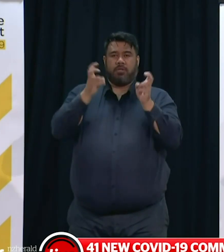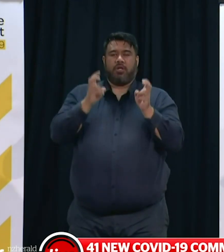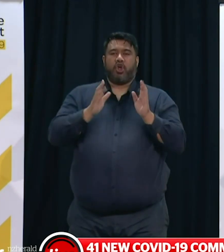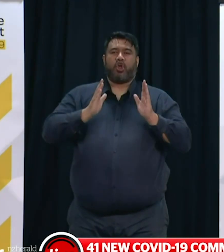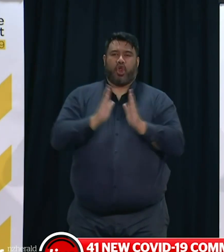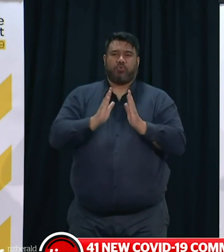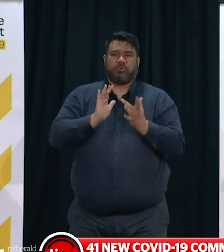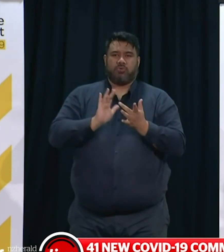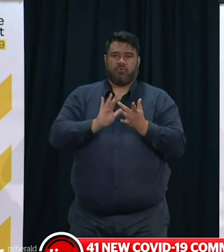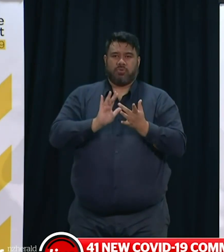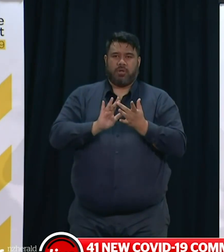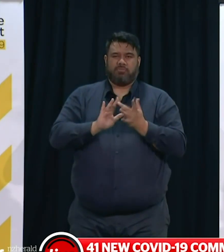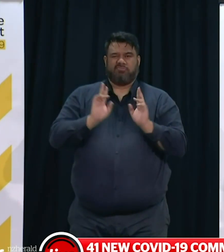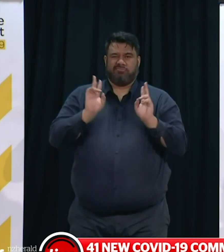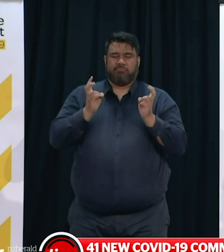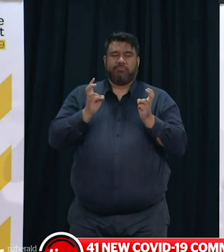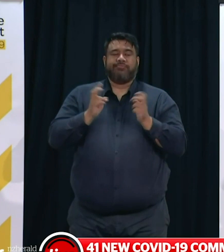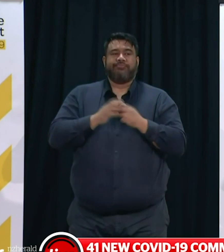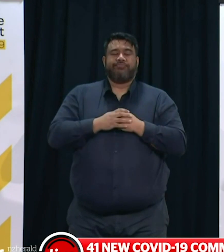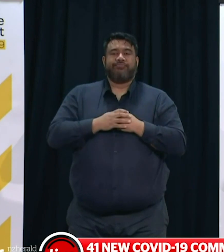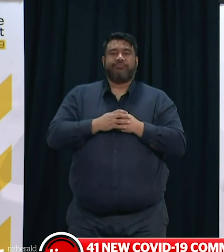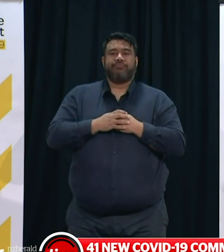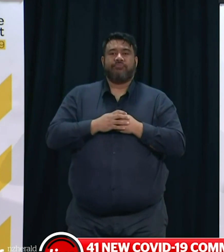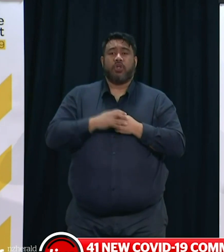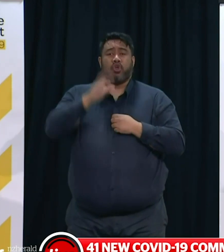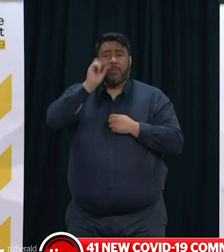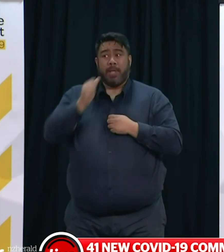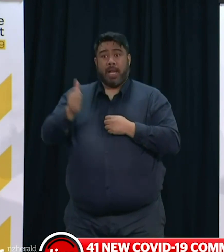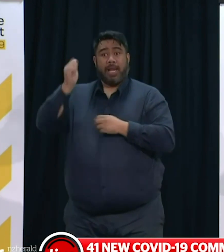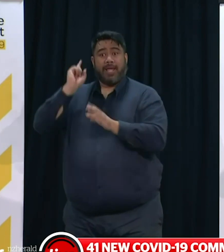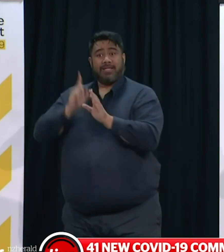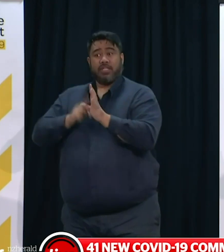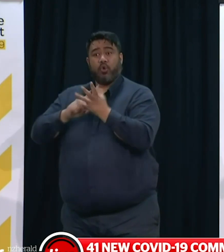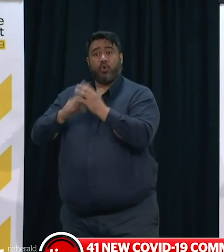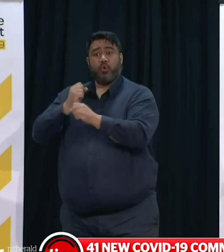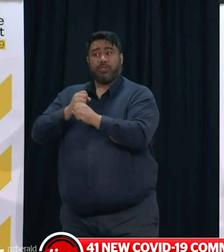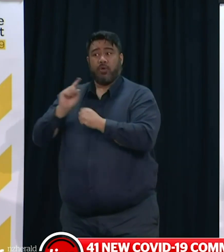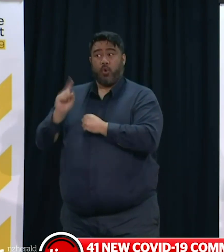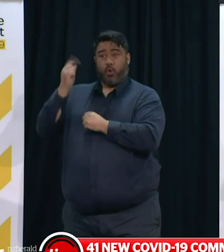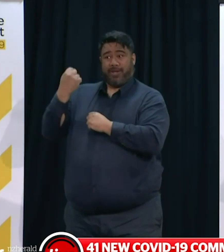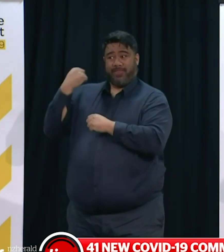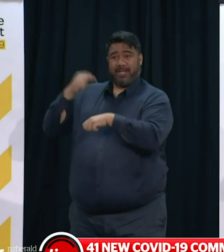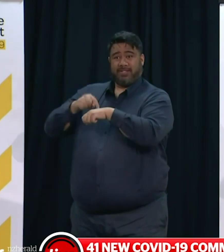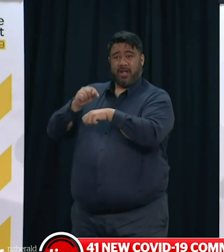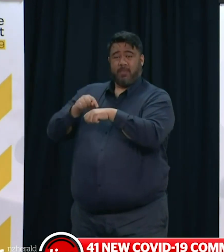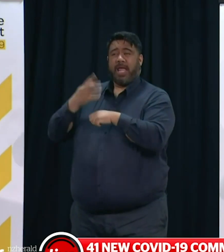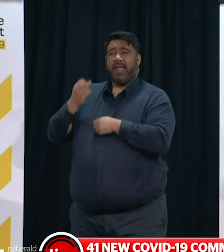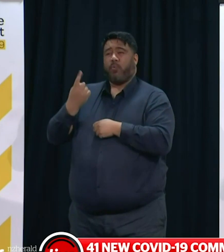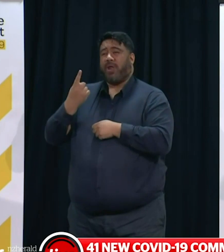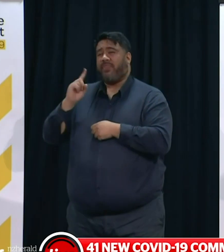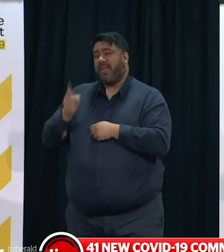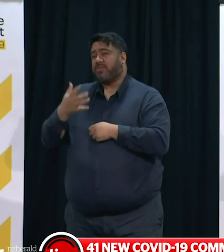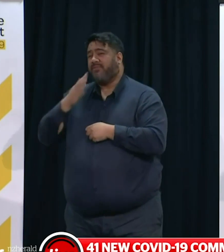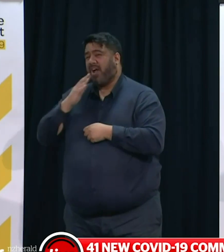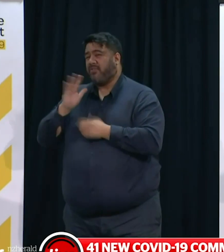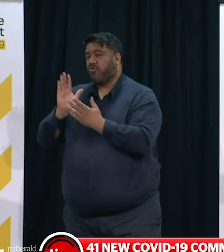For comparison, at this point in the outbreak in August last year in Auckland, there were around 1,500 close contacts